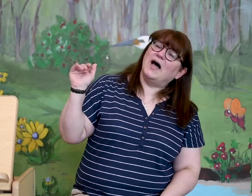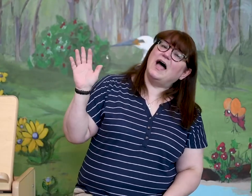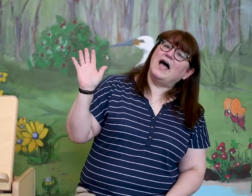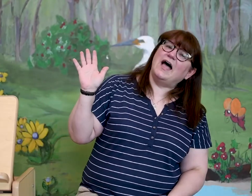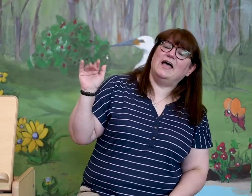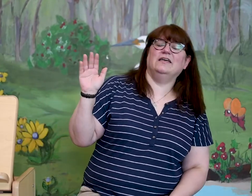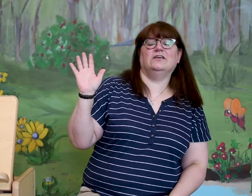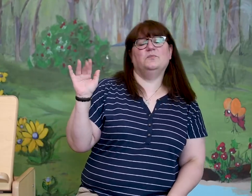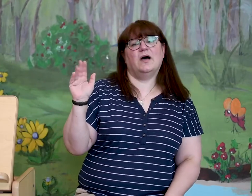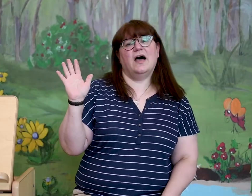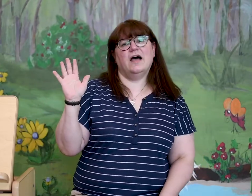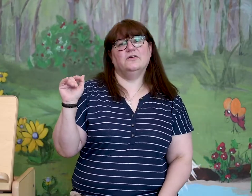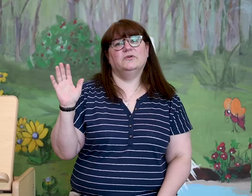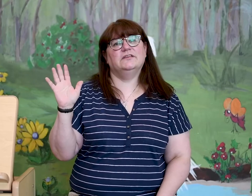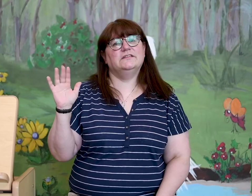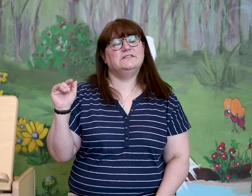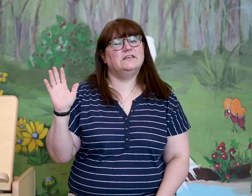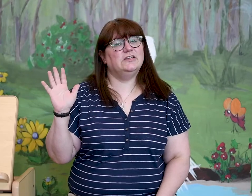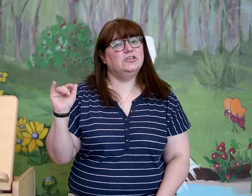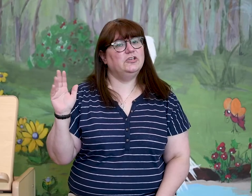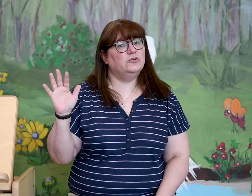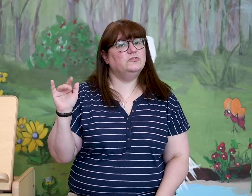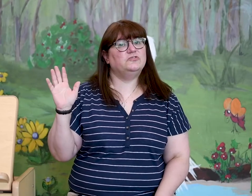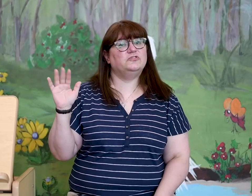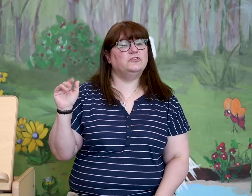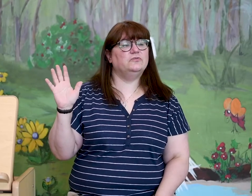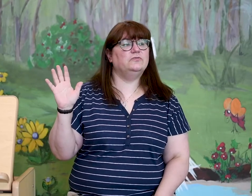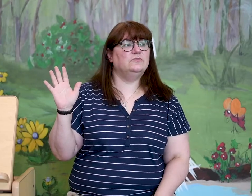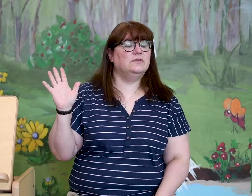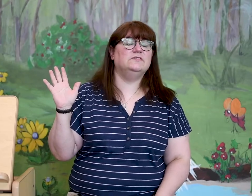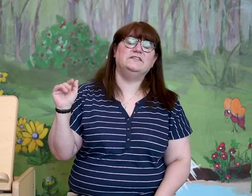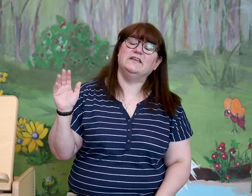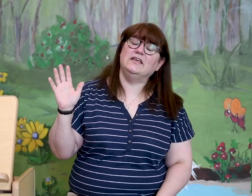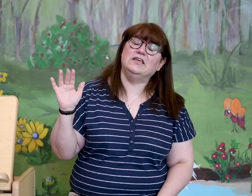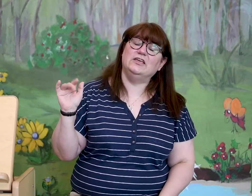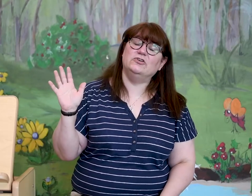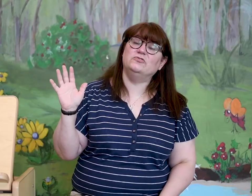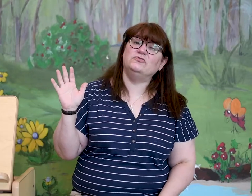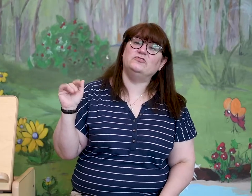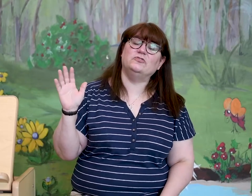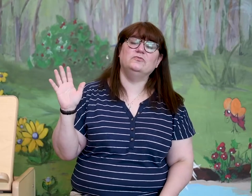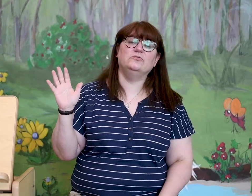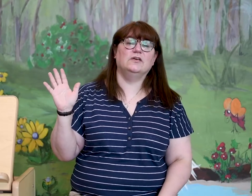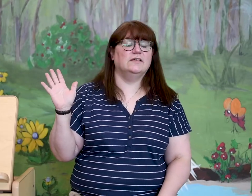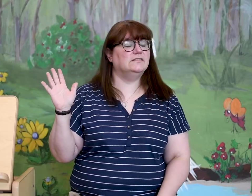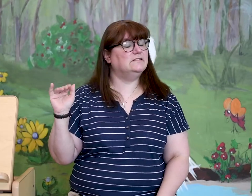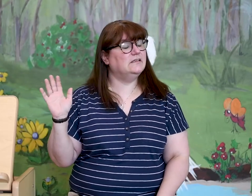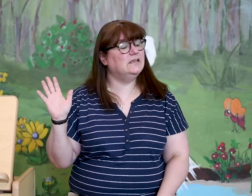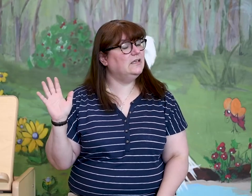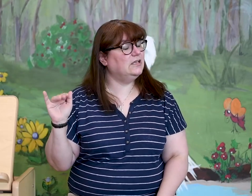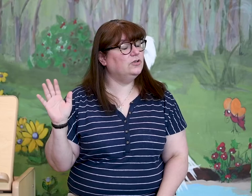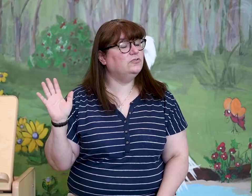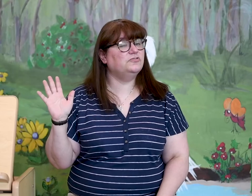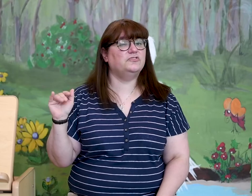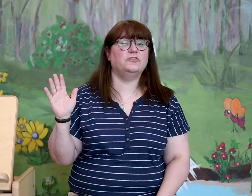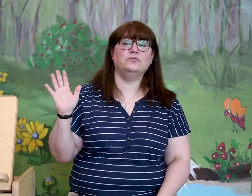Goodbye, goodbye, we'll see you soon. See you soon, see you soon.